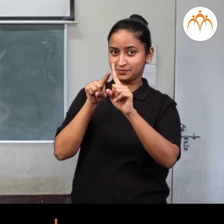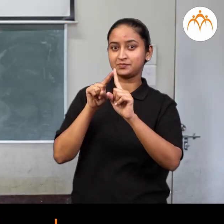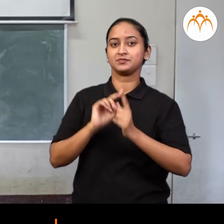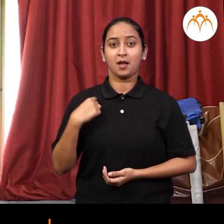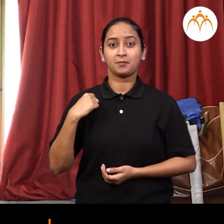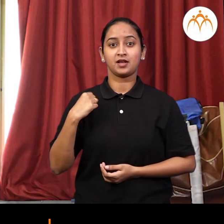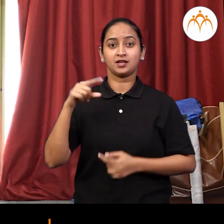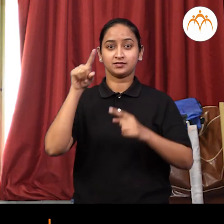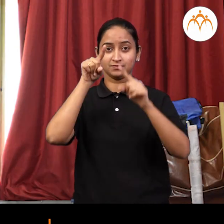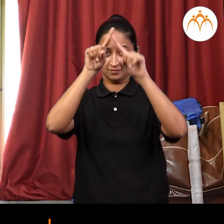Cupboard.